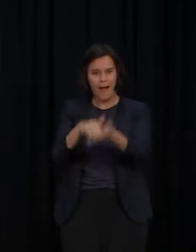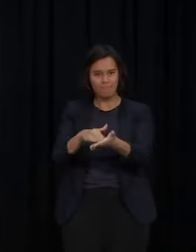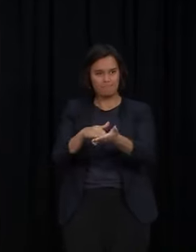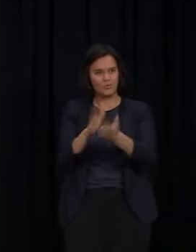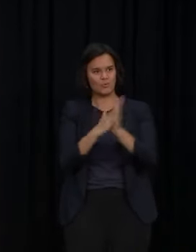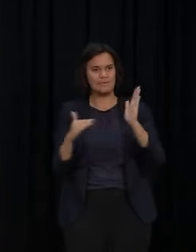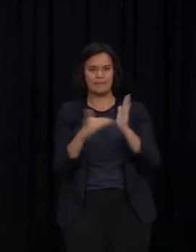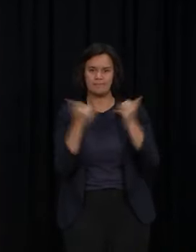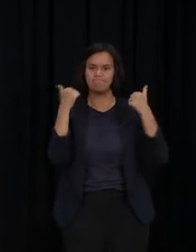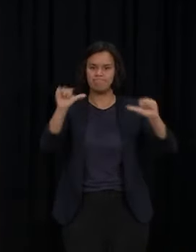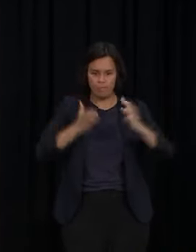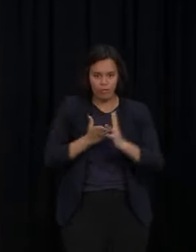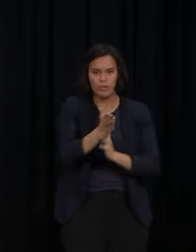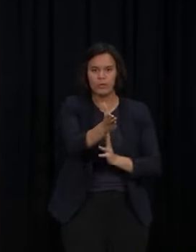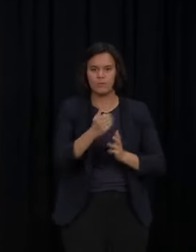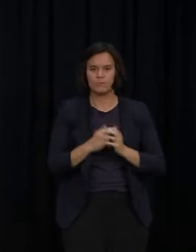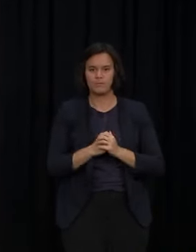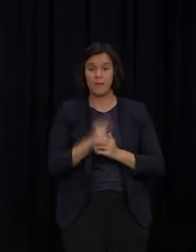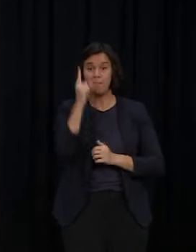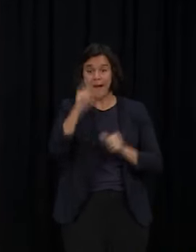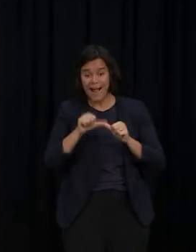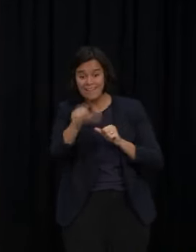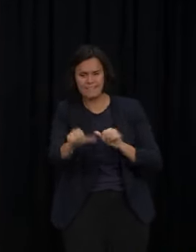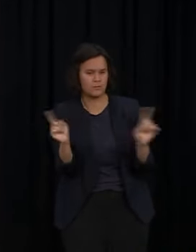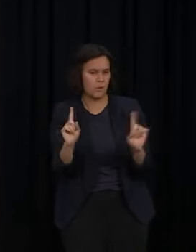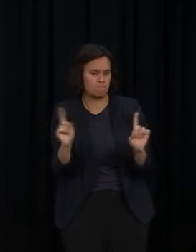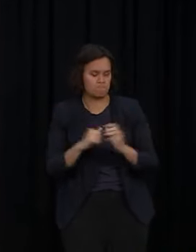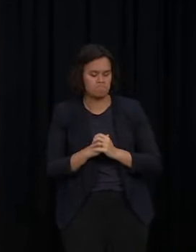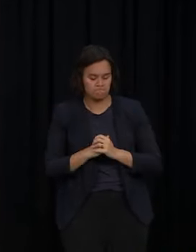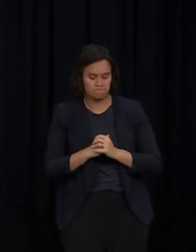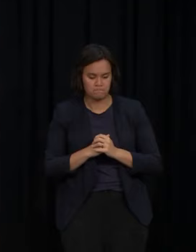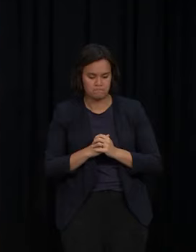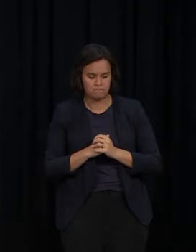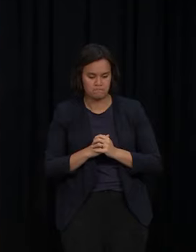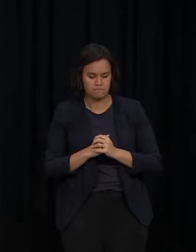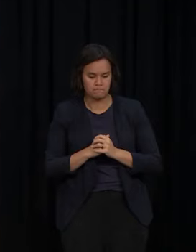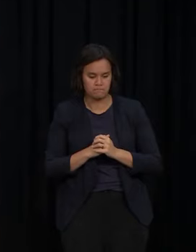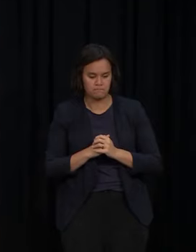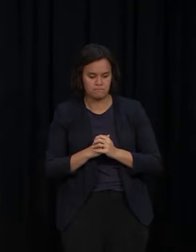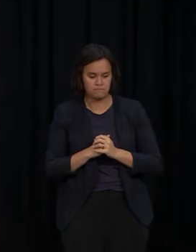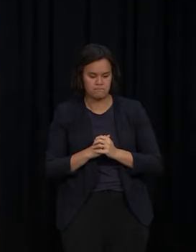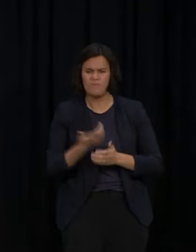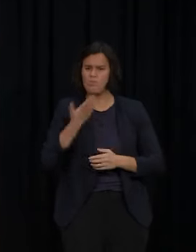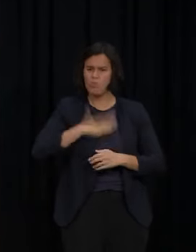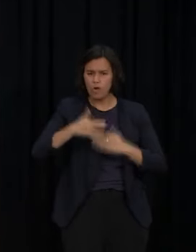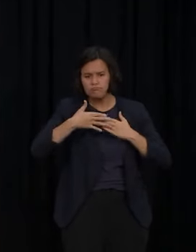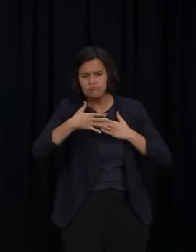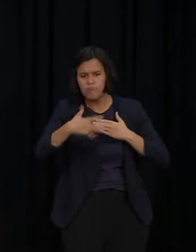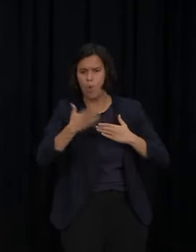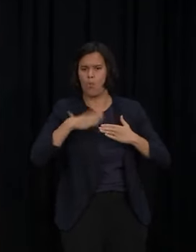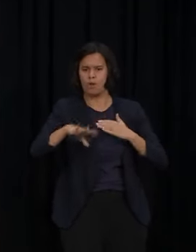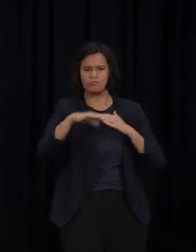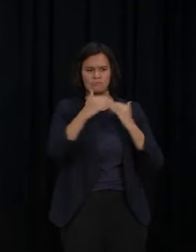But what comes next? Our primary goal is to manage COVID with as few restrictions on our daily lives as possible,